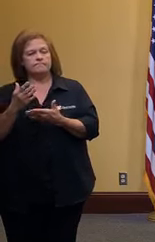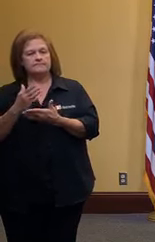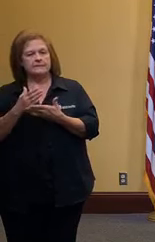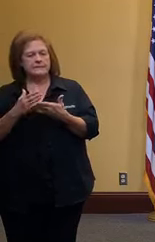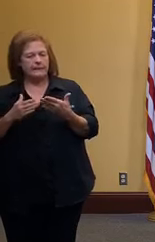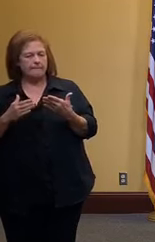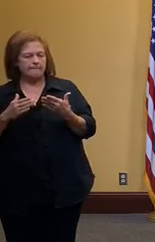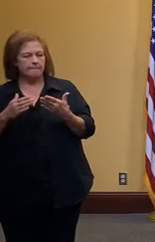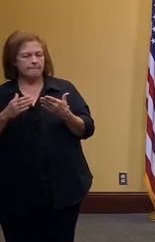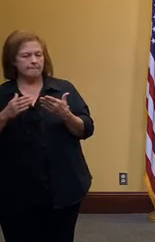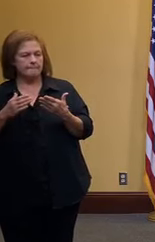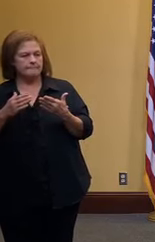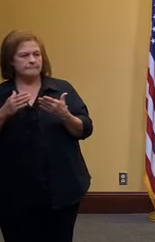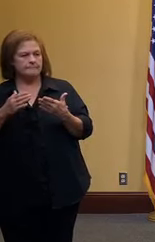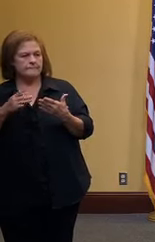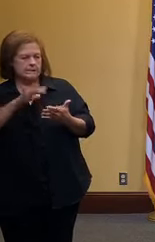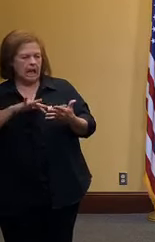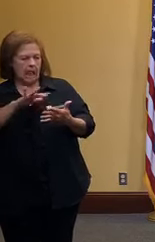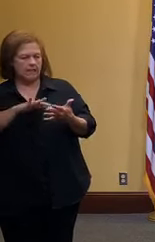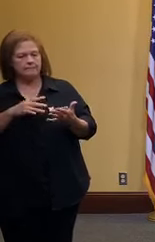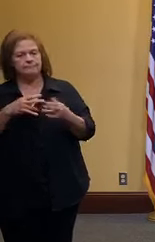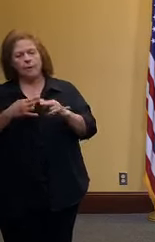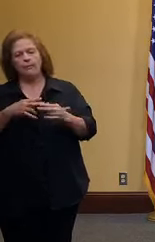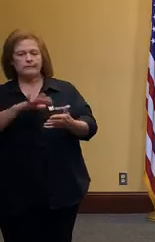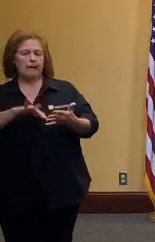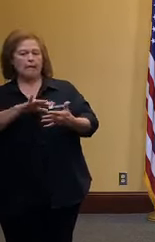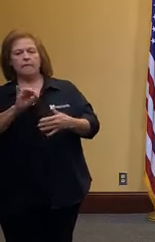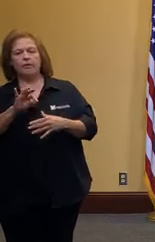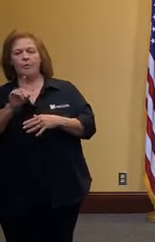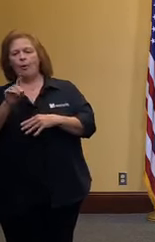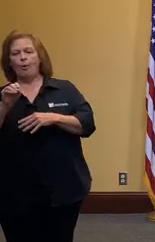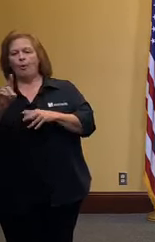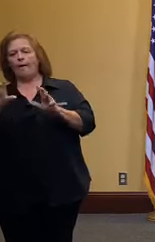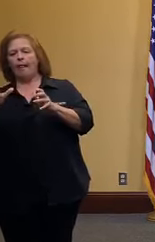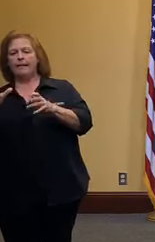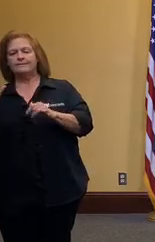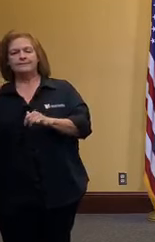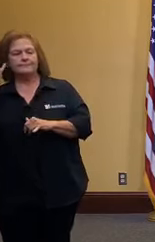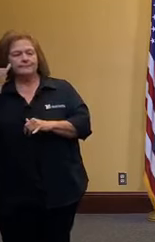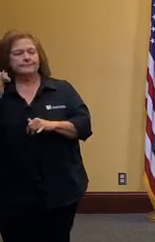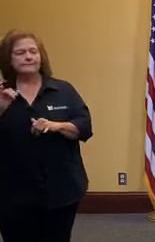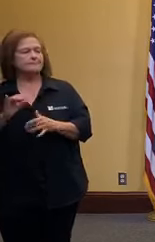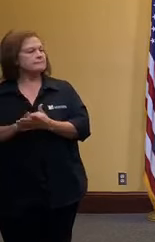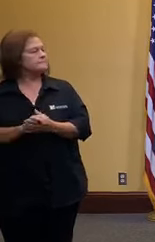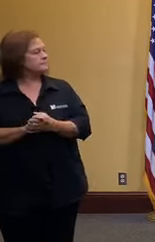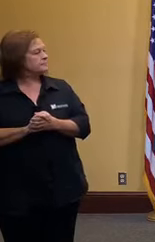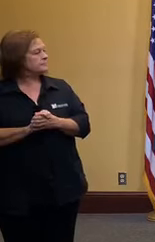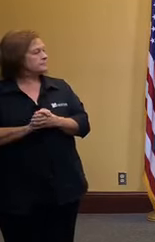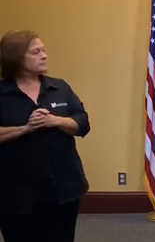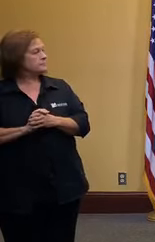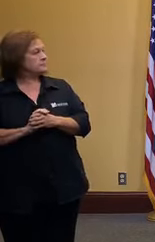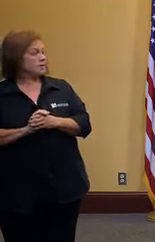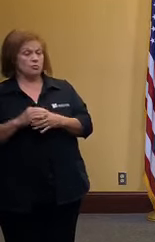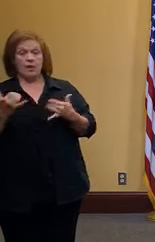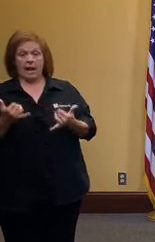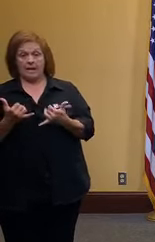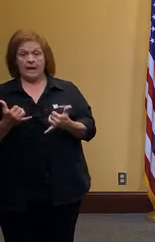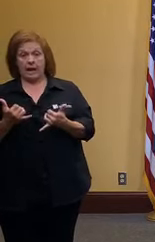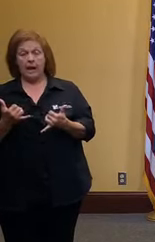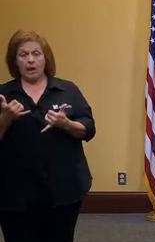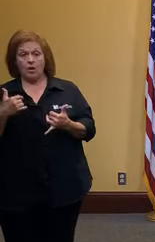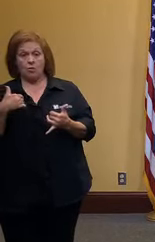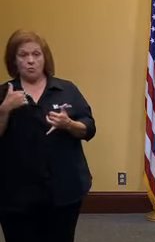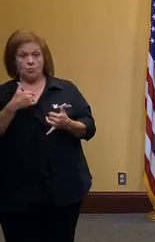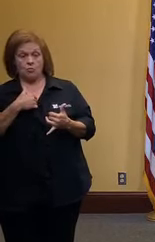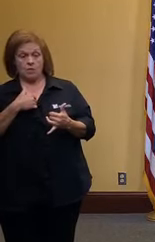little epidemiology right epidemiology 101 but what i want everybody to understand is that right now we are meeting all of the